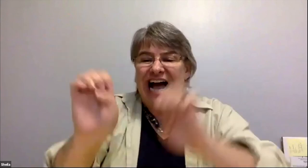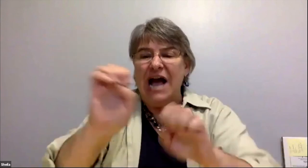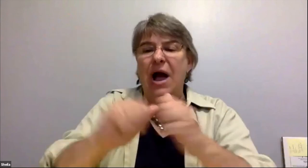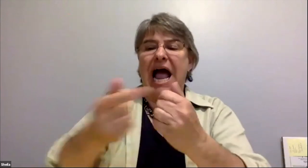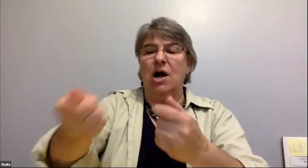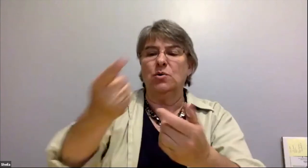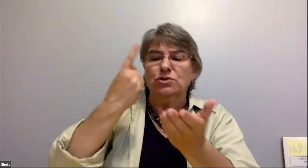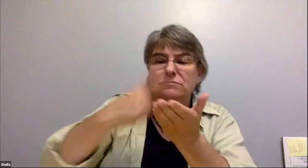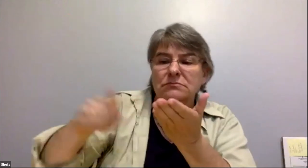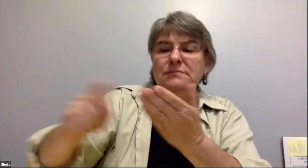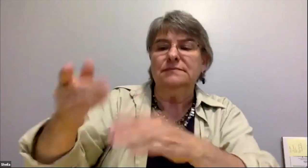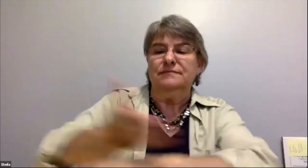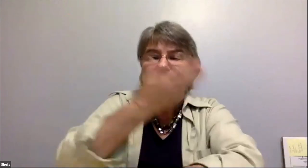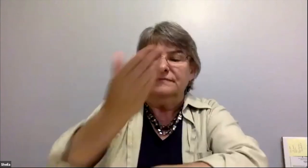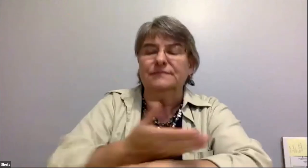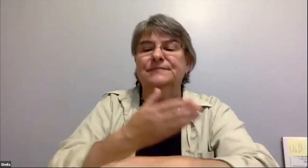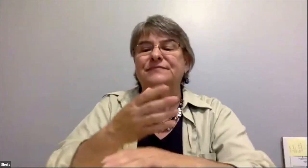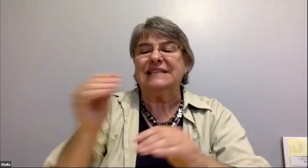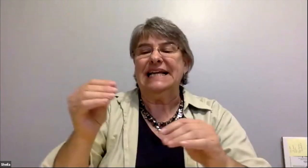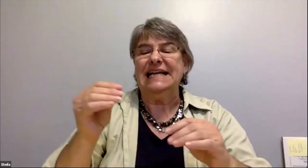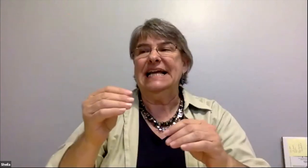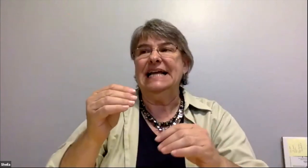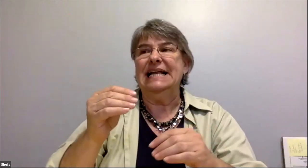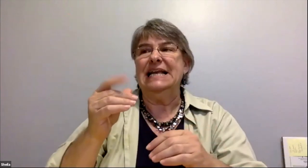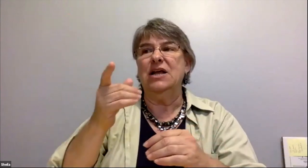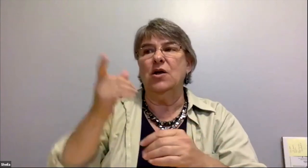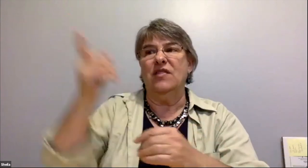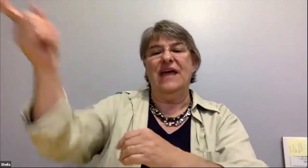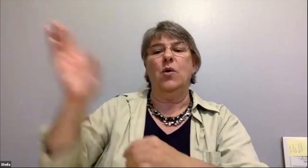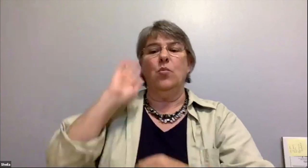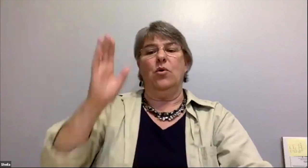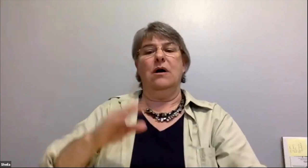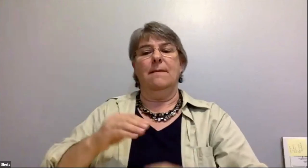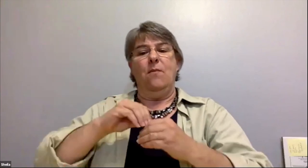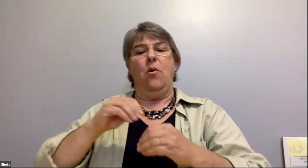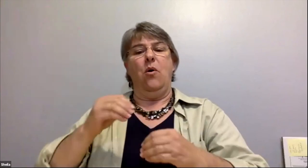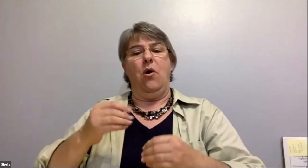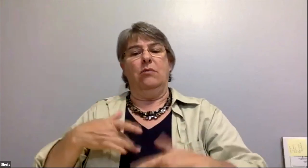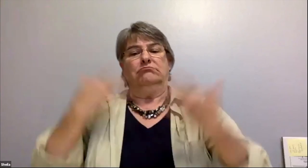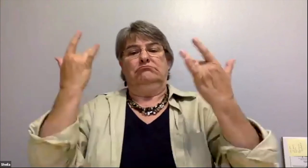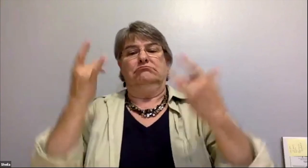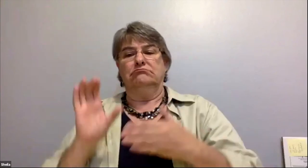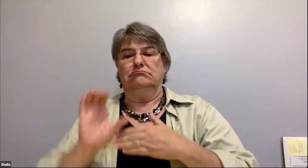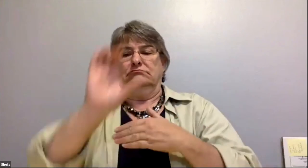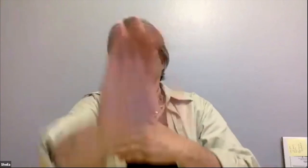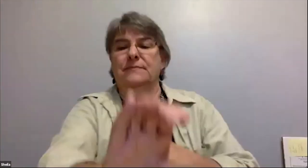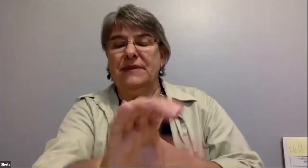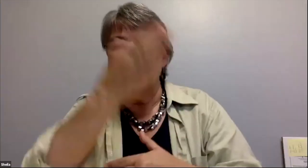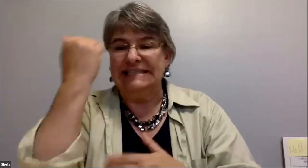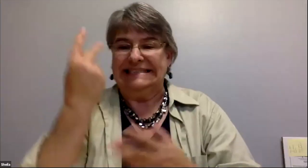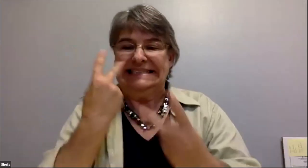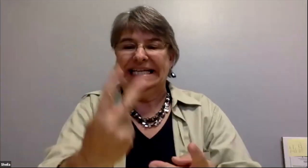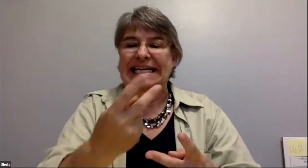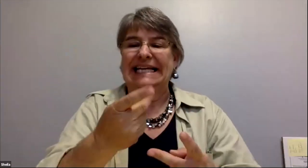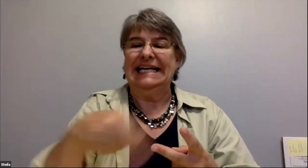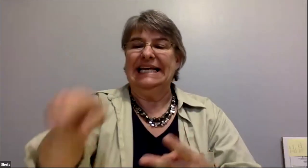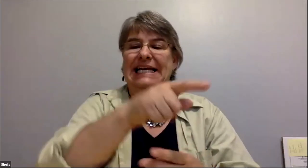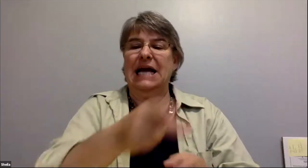capable of integrating in society you know the deaf society or creating training other people to do the same thing or